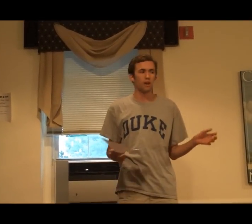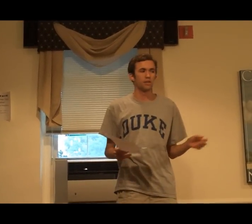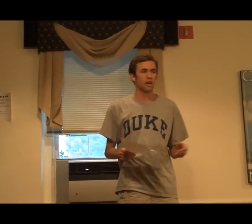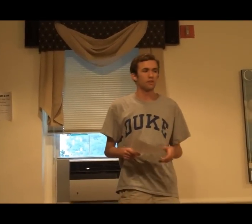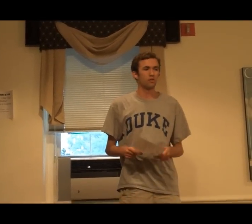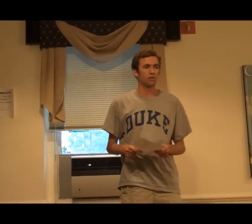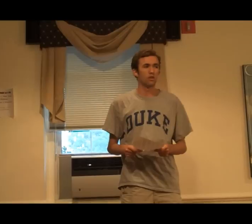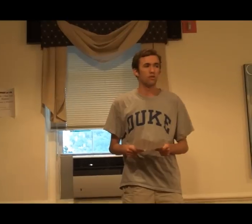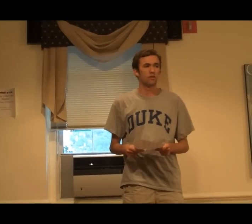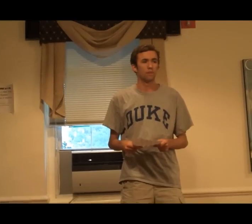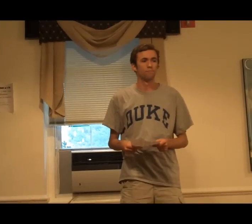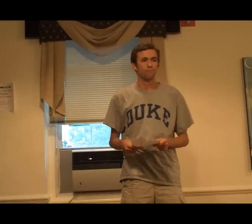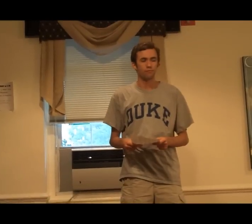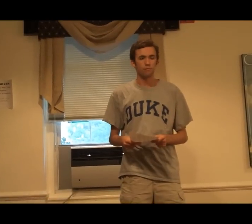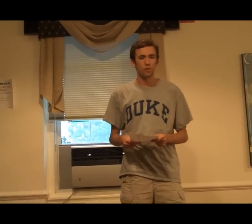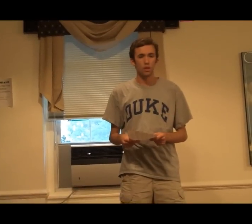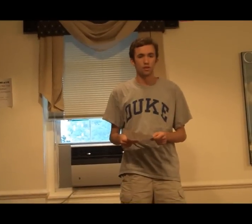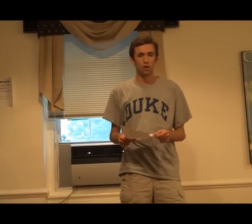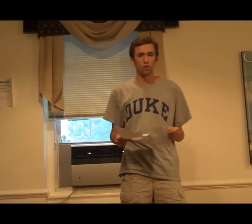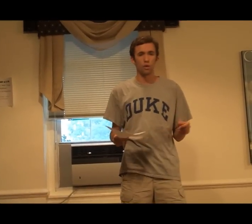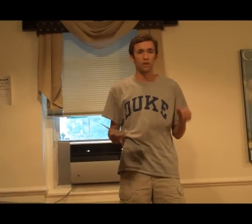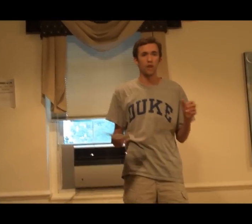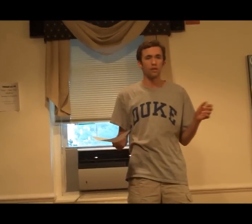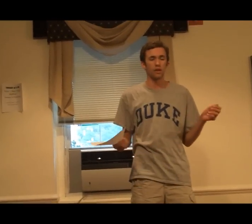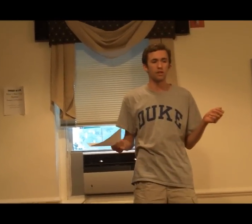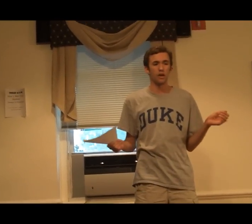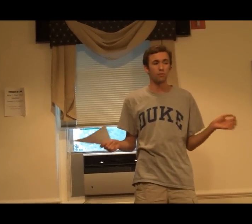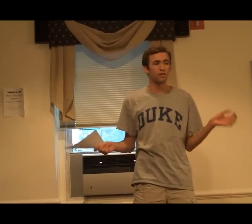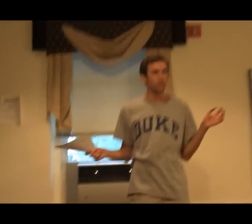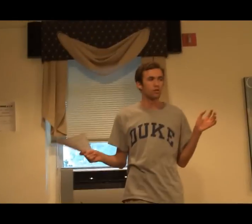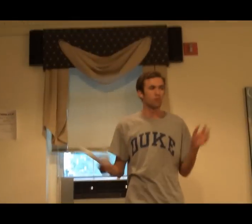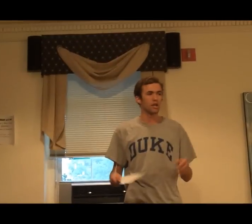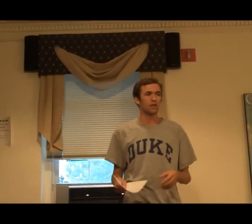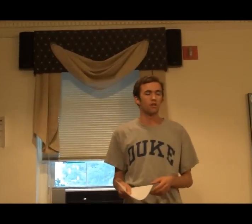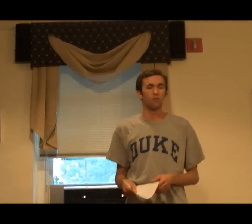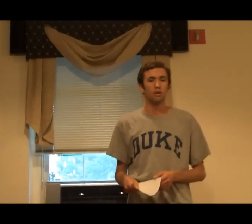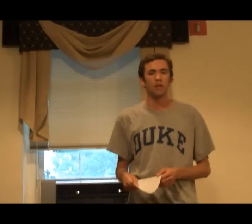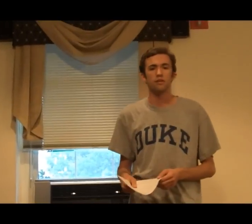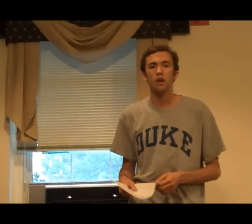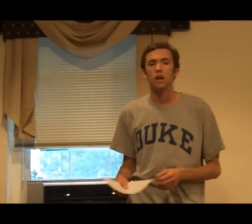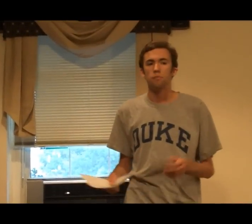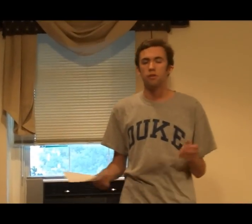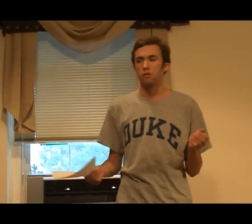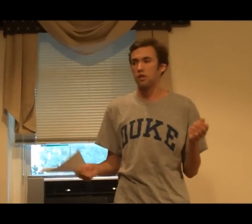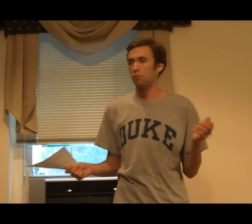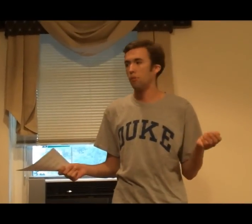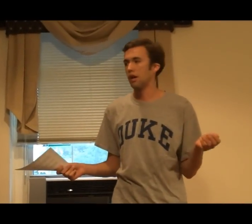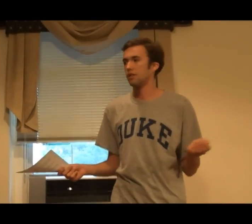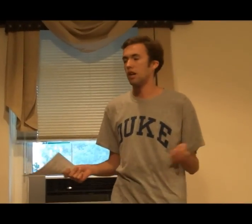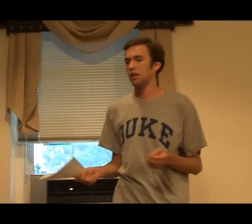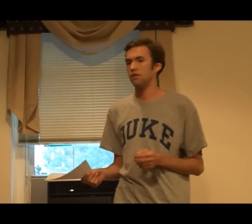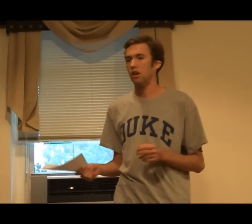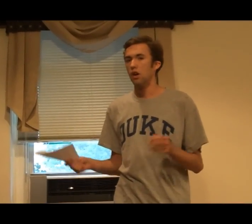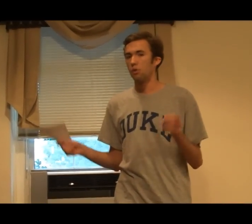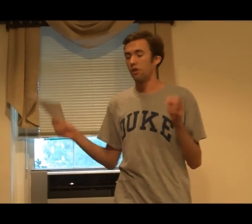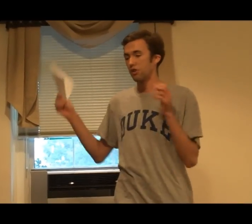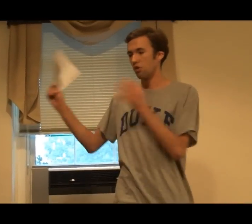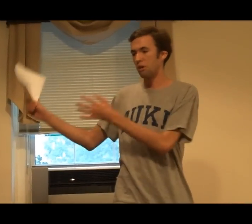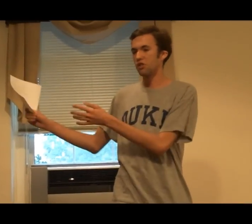the signs in order to use them. So we can tell that it's not the researchers projecting their own meanings due to double-blind studies, where they'll show a picture